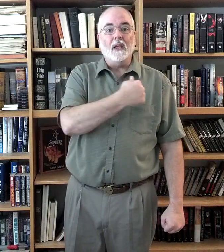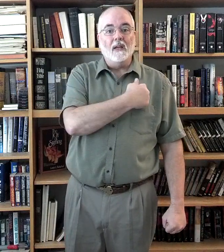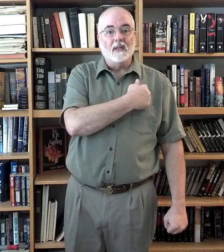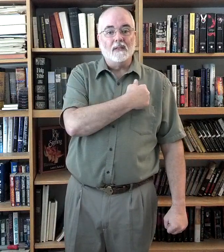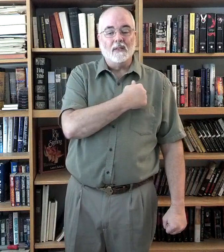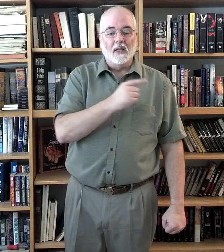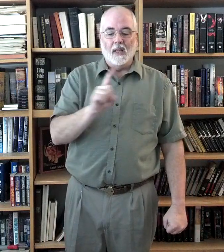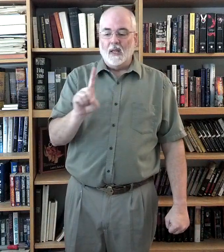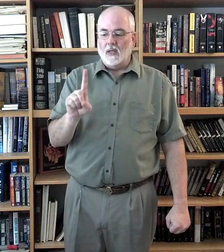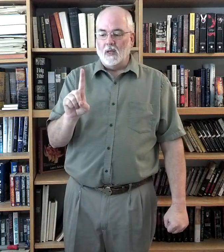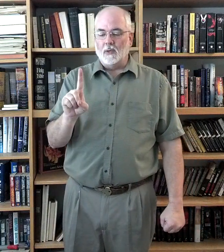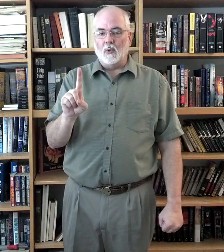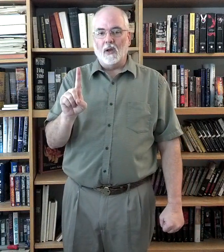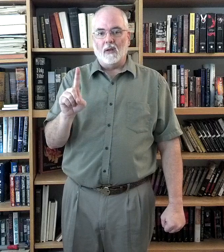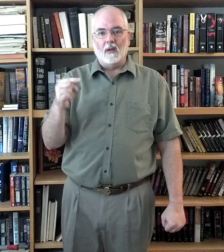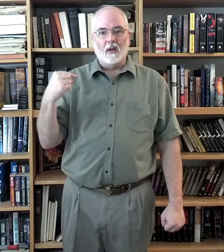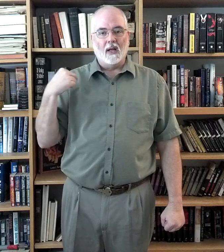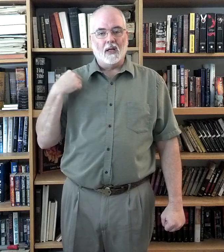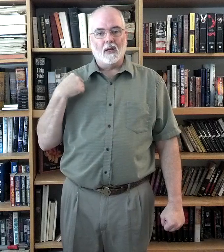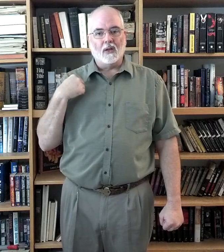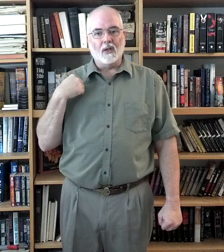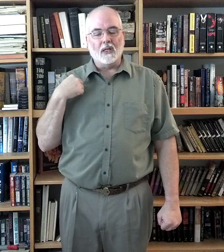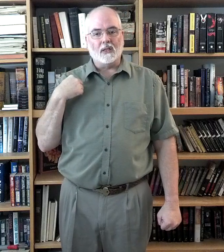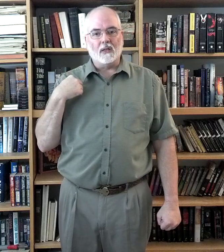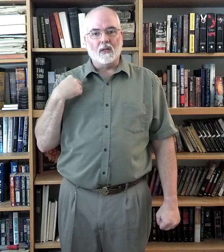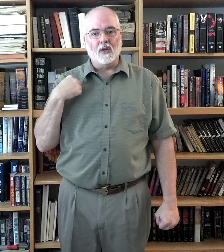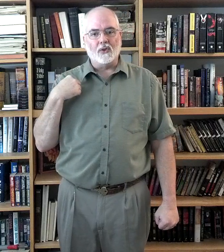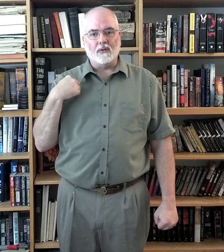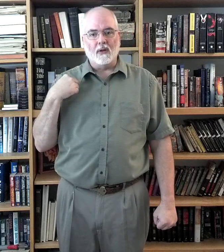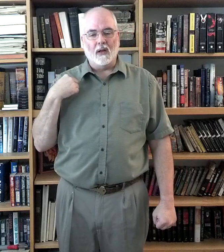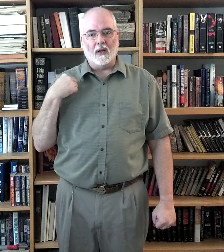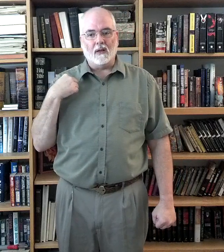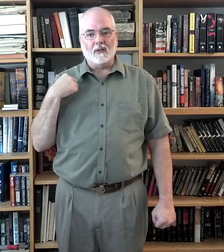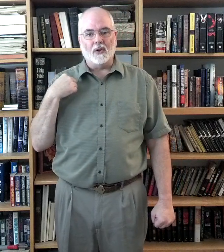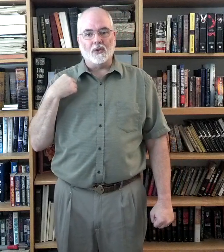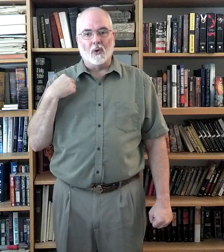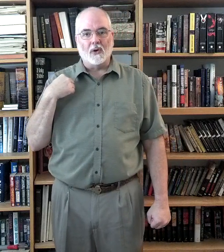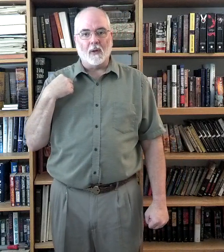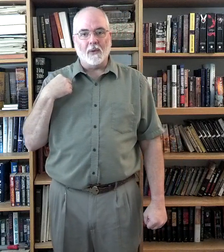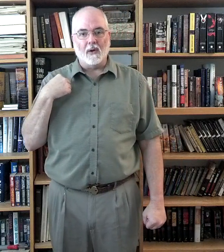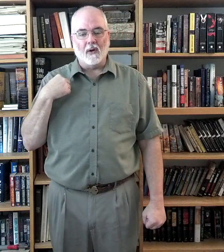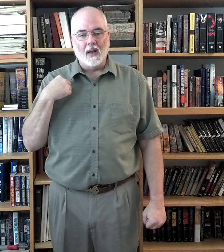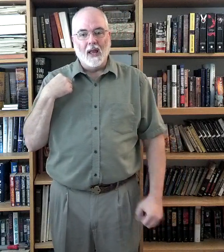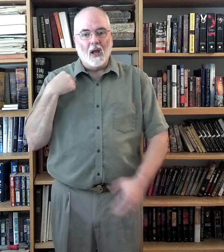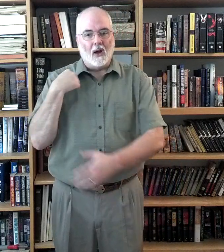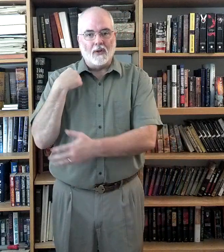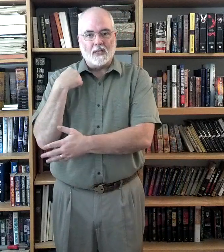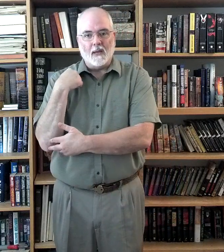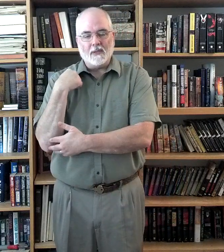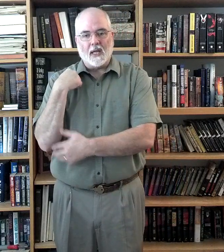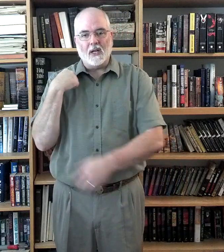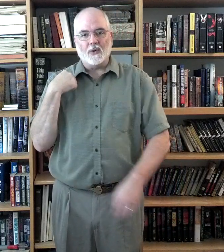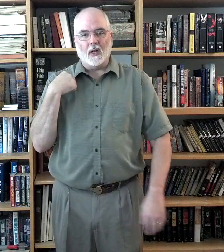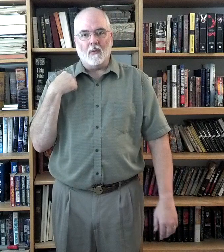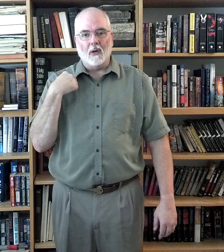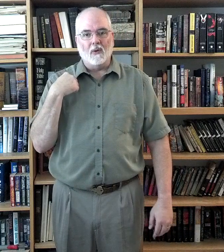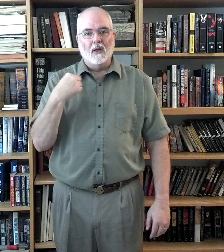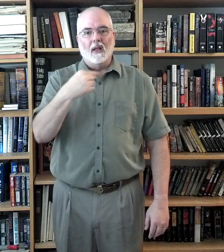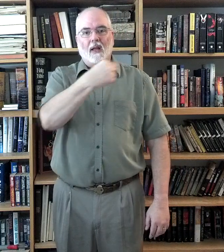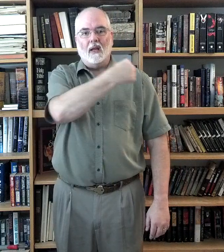We, you just point to your shoulder up here on the same side as your elbow, and then